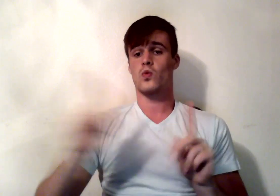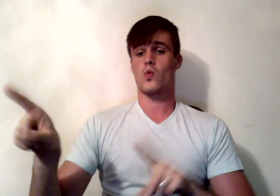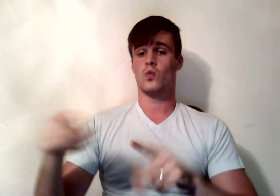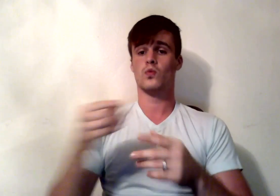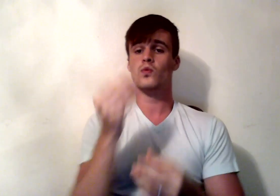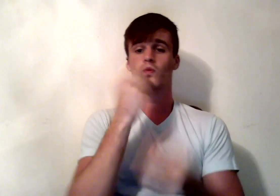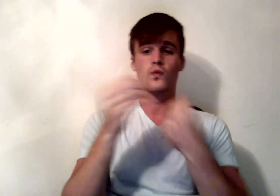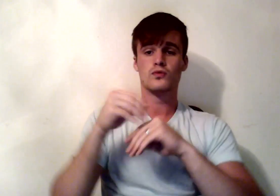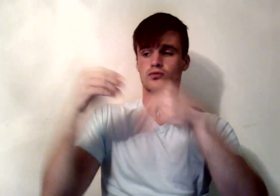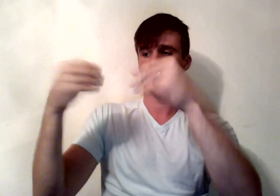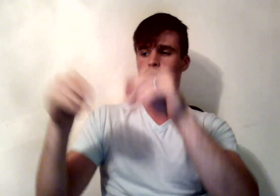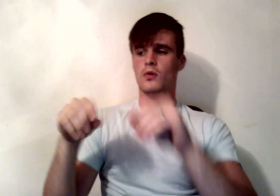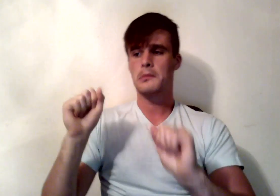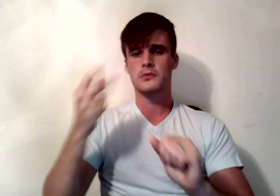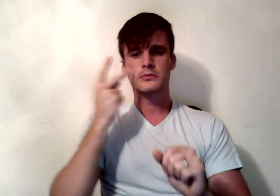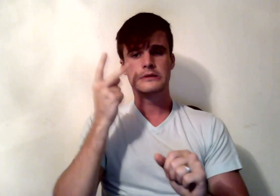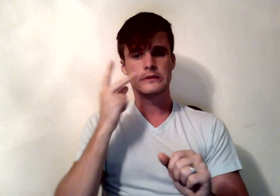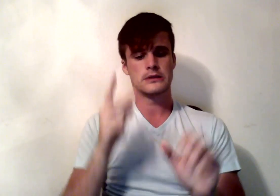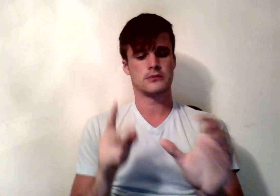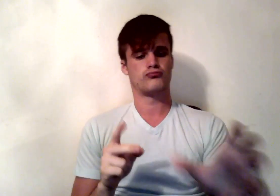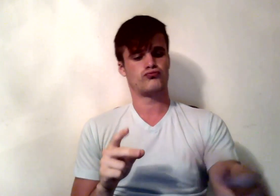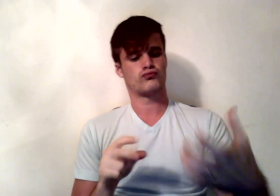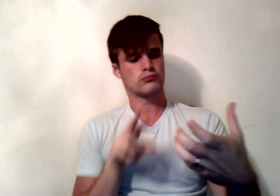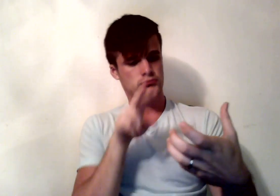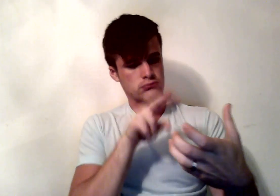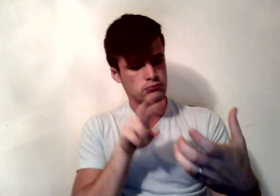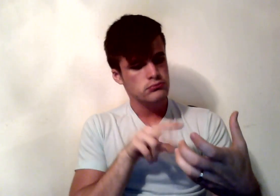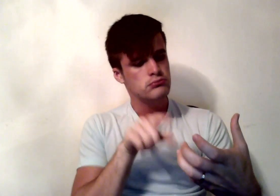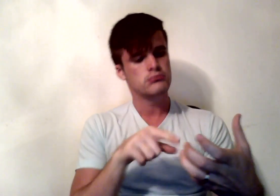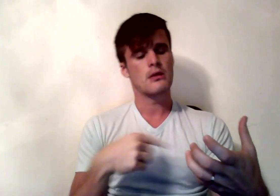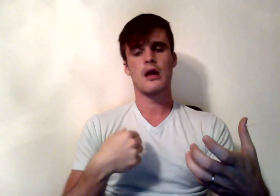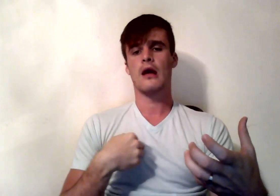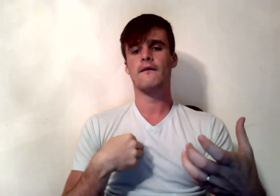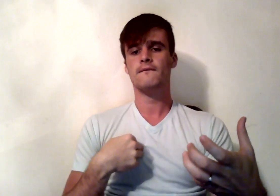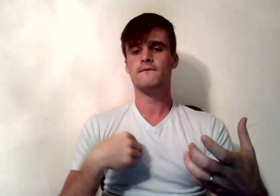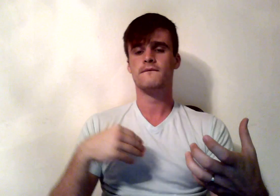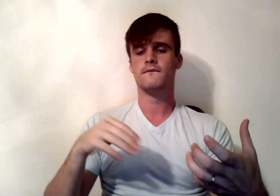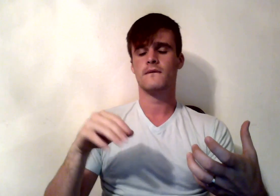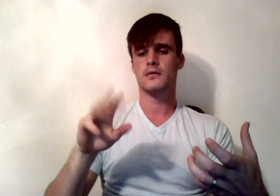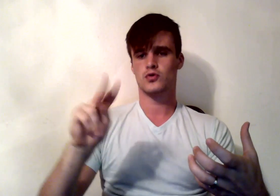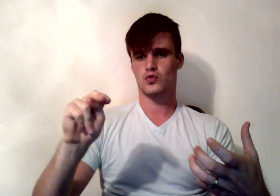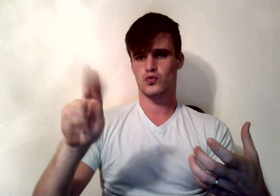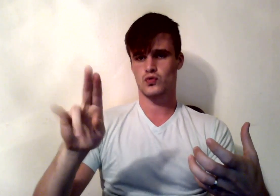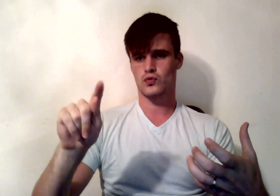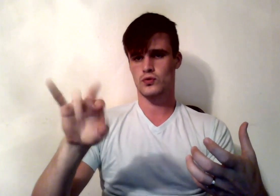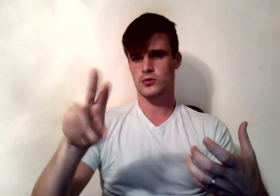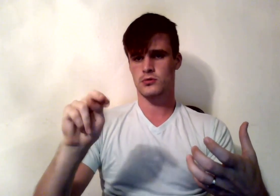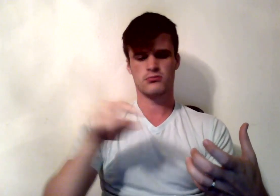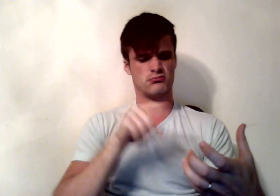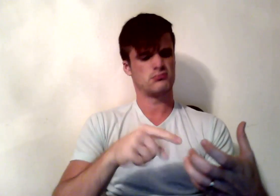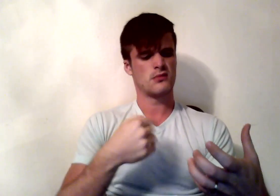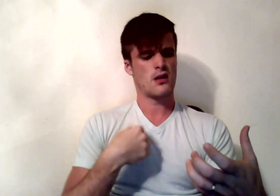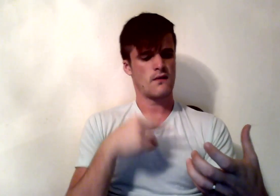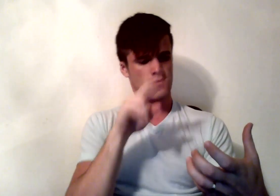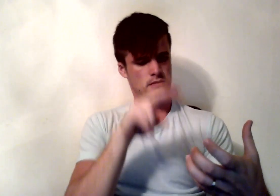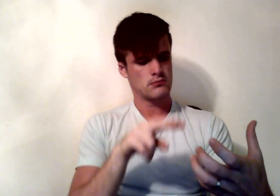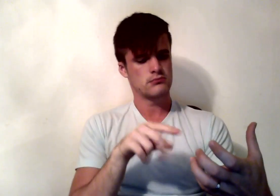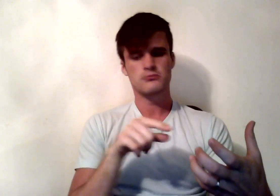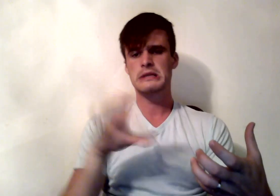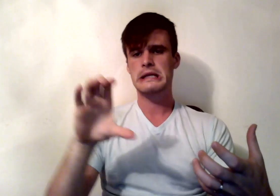on the label. These calories are actually kilocalories. The prefix kilo means 1,000. So,